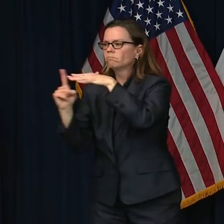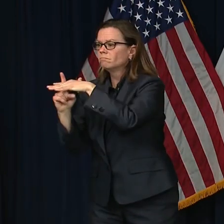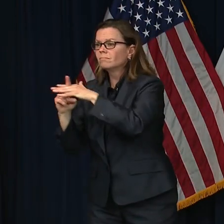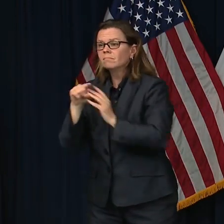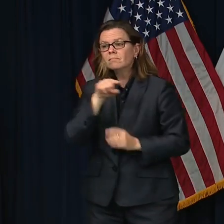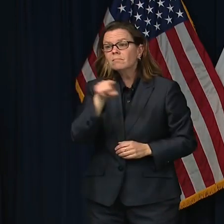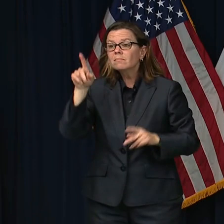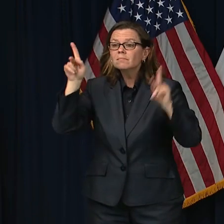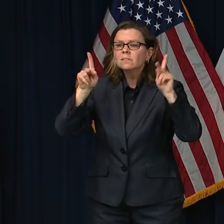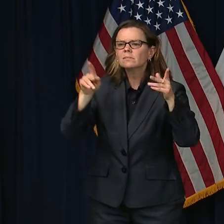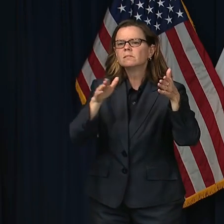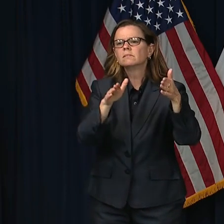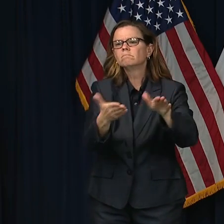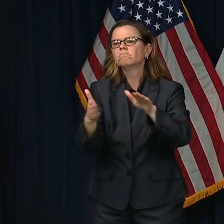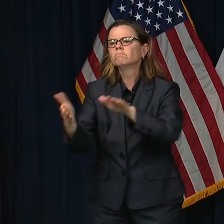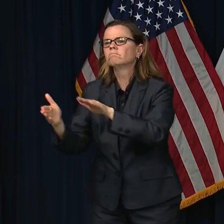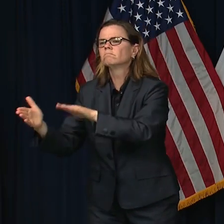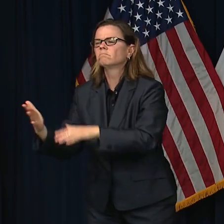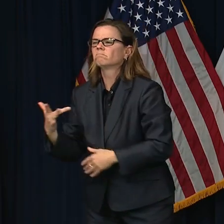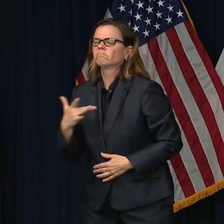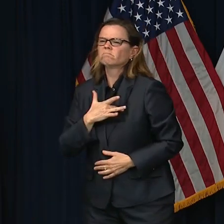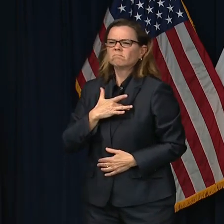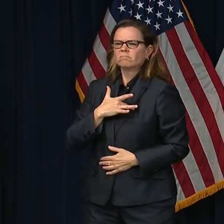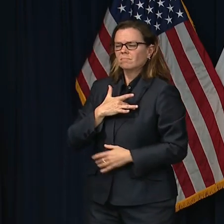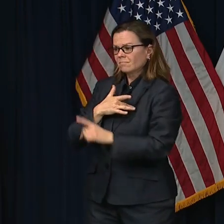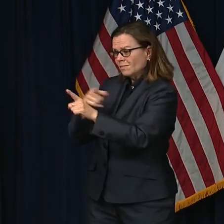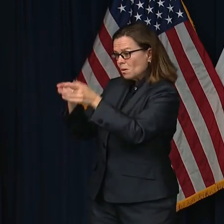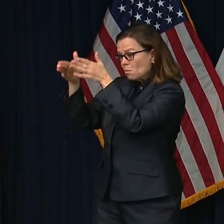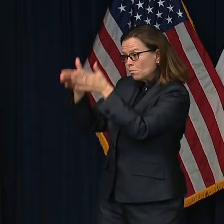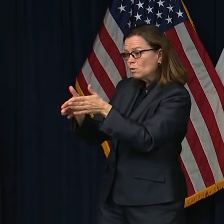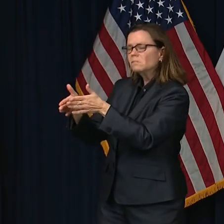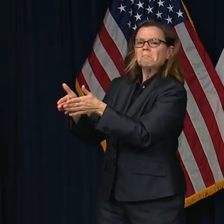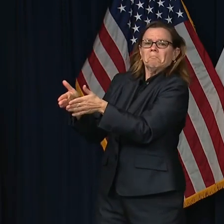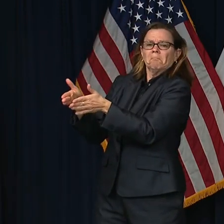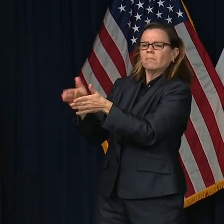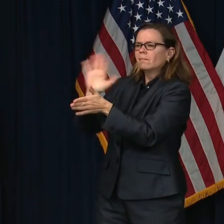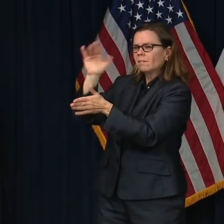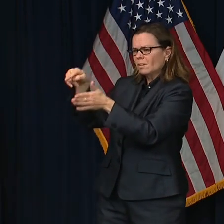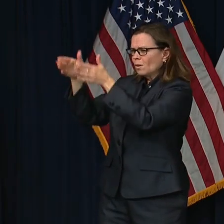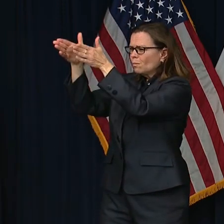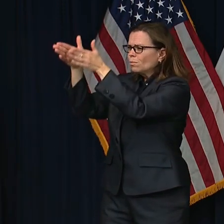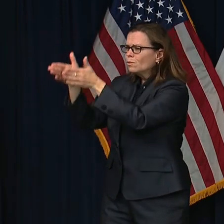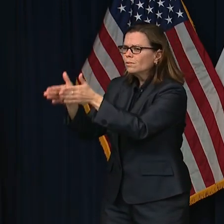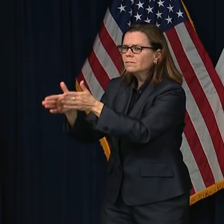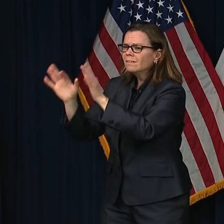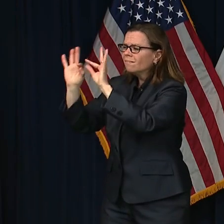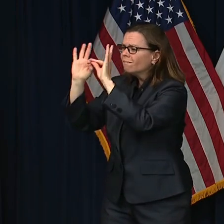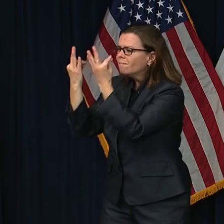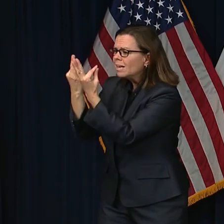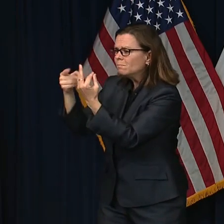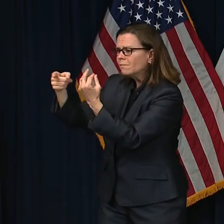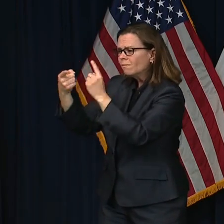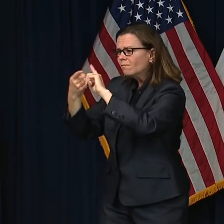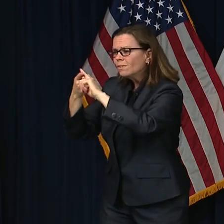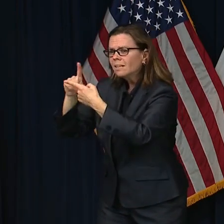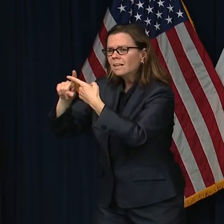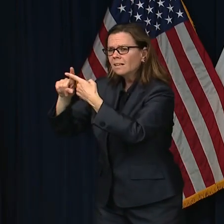person of immeasurable worth to their families, their friends, and their communities, and to this state.